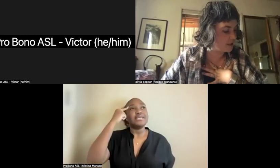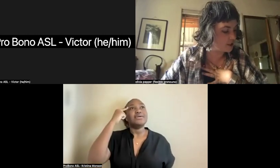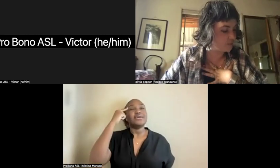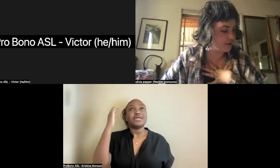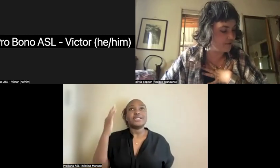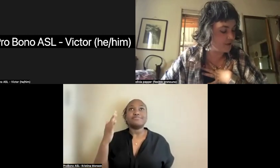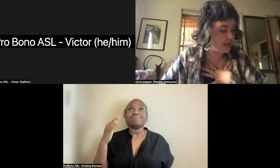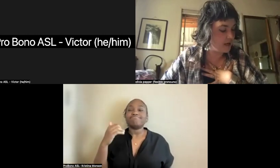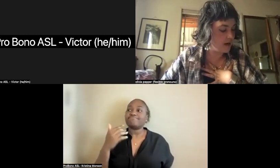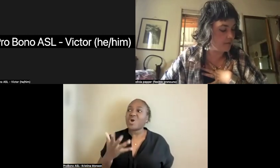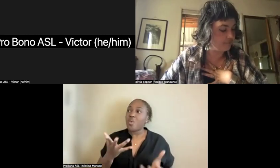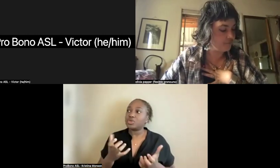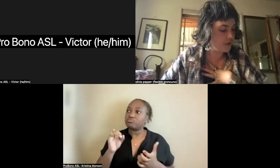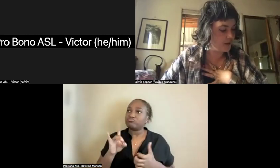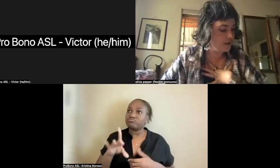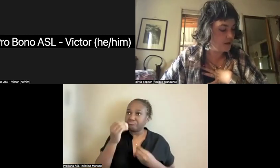just briefly,